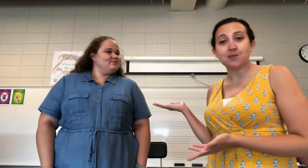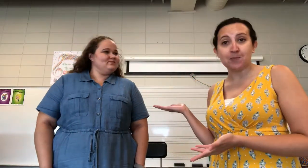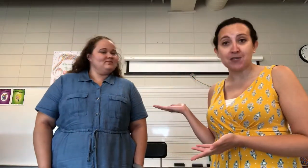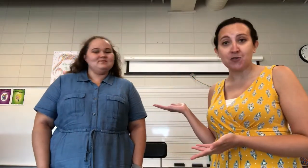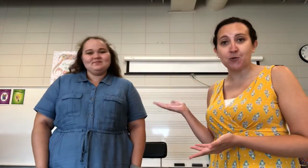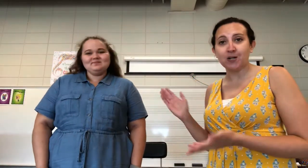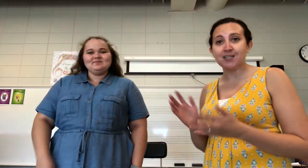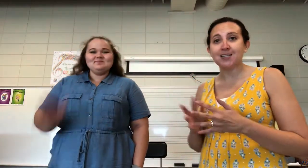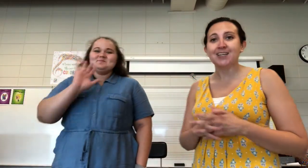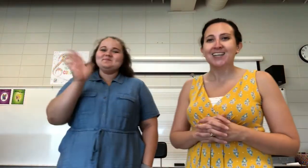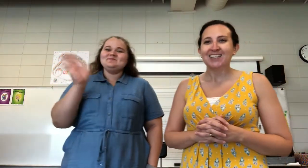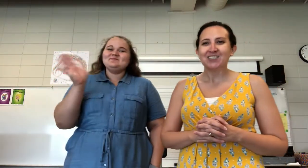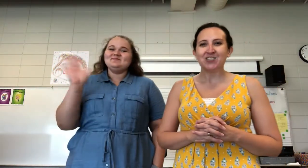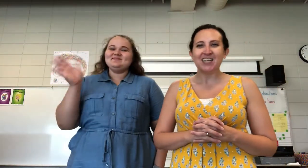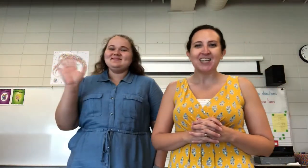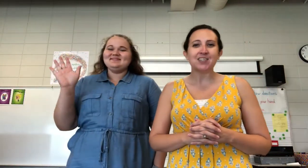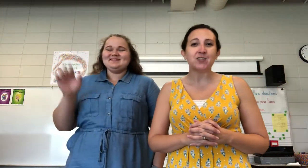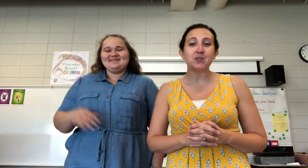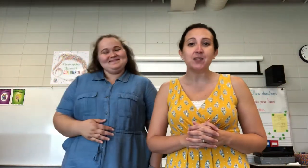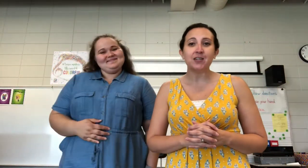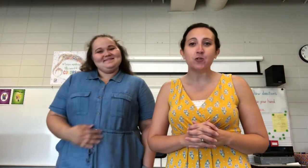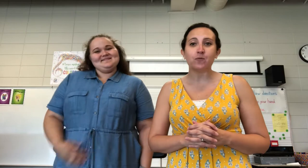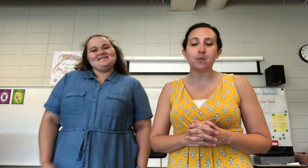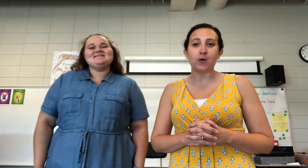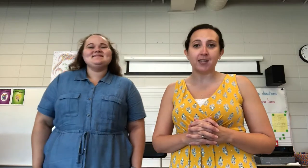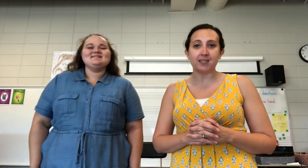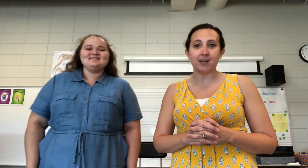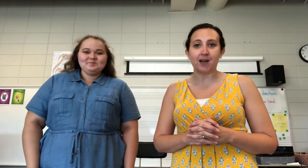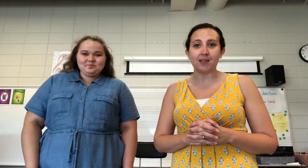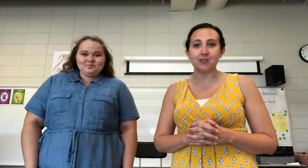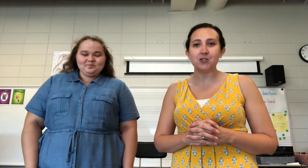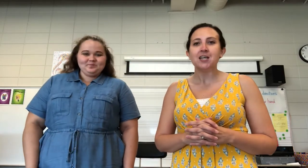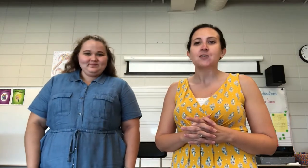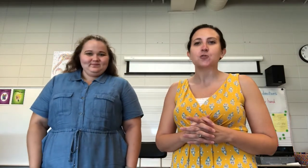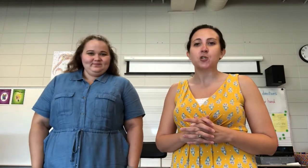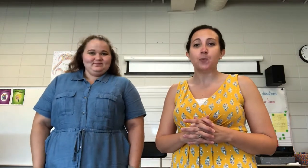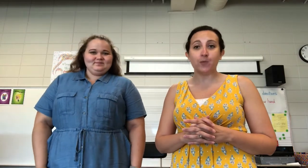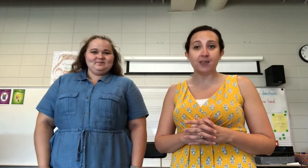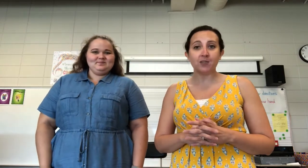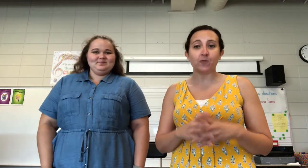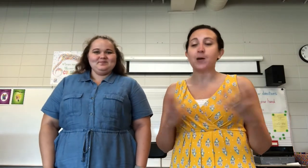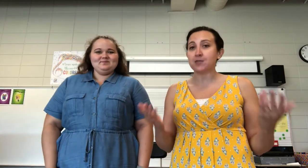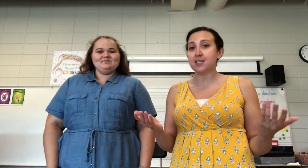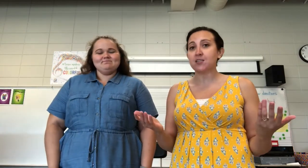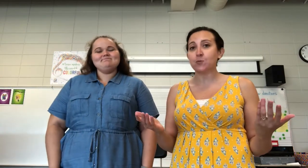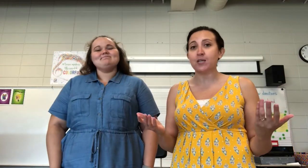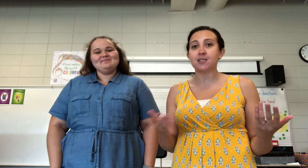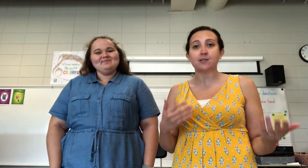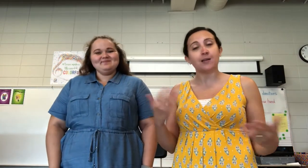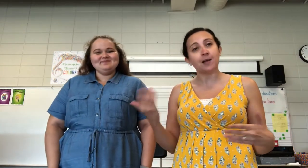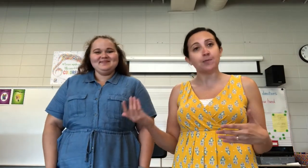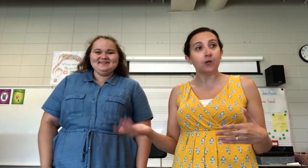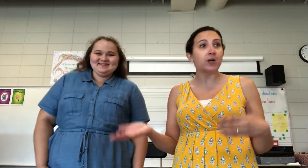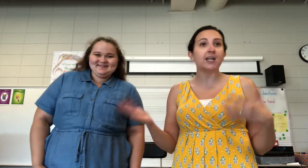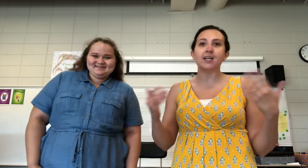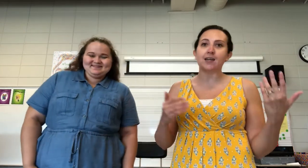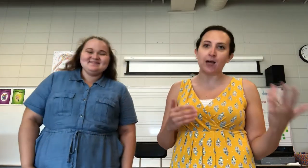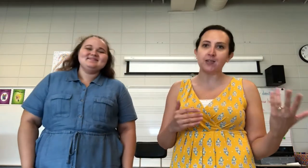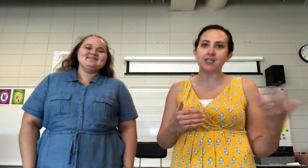Miss Stewart. She is a student teacher from Morningside College so she'll be with us for about six weeks learning and how to teach